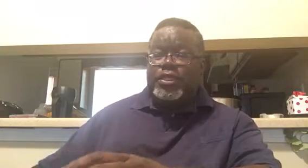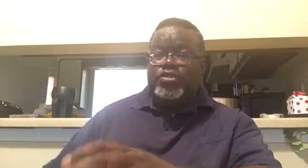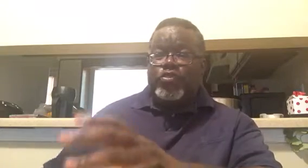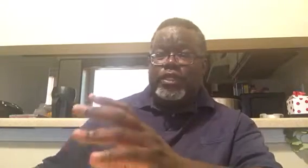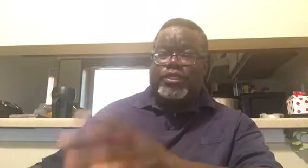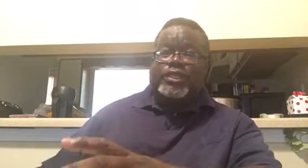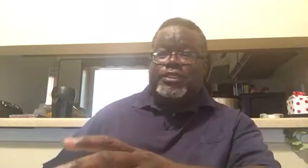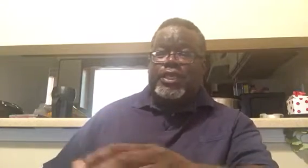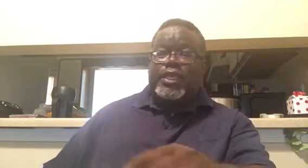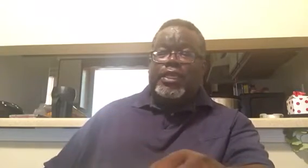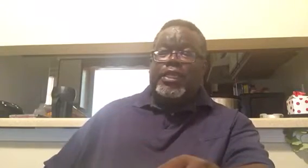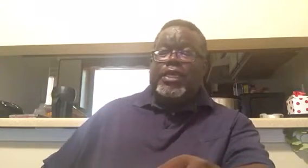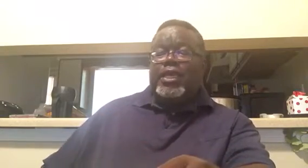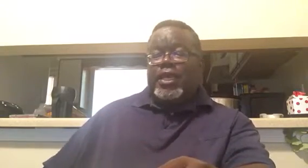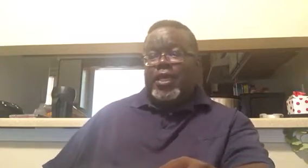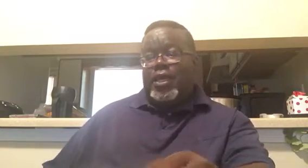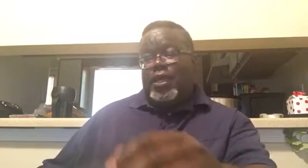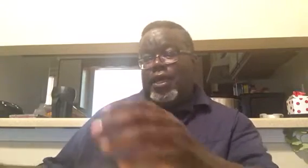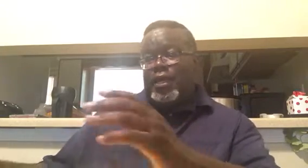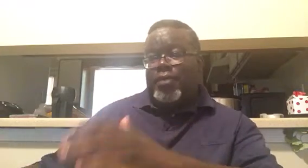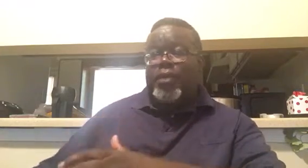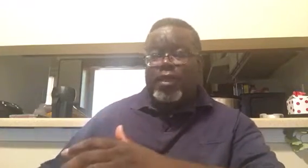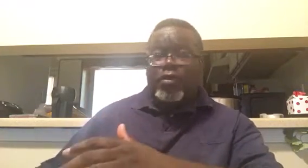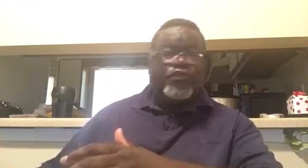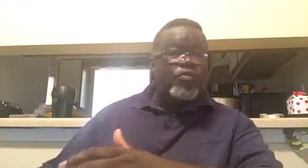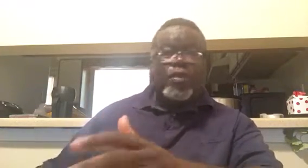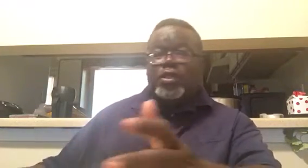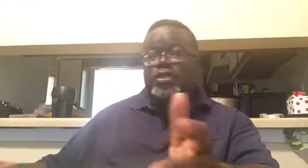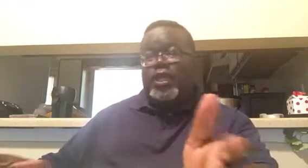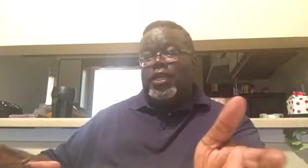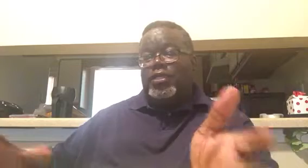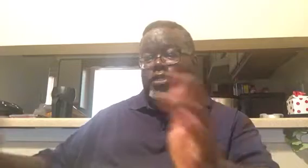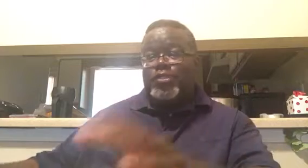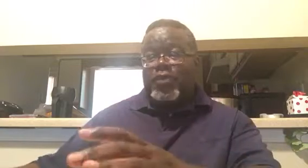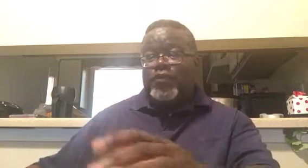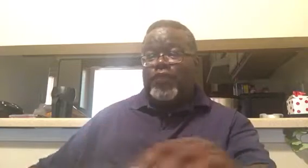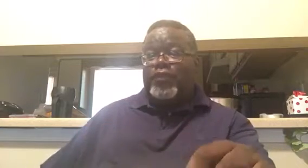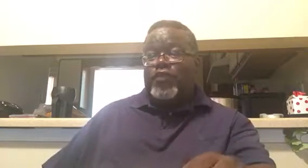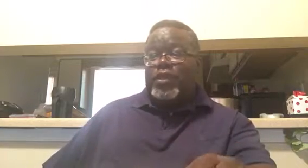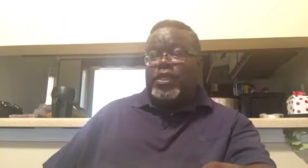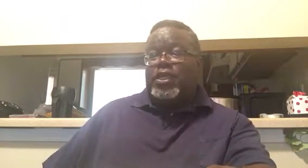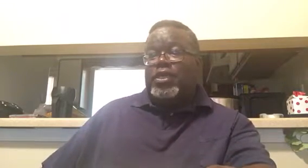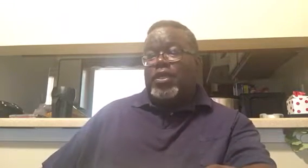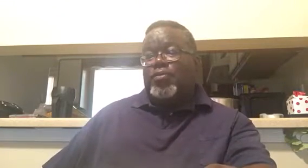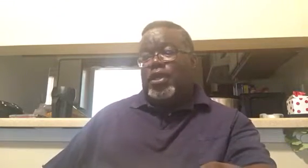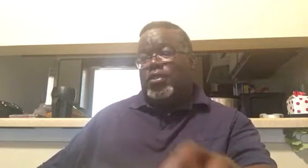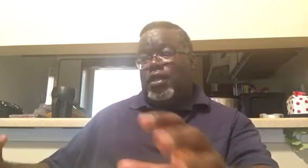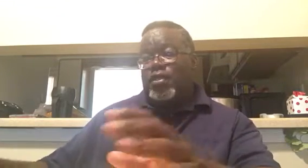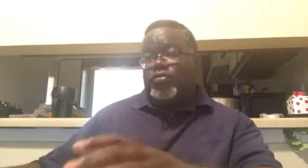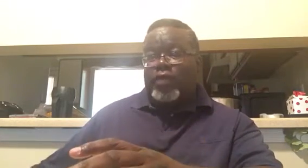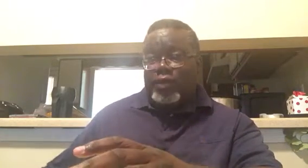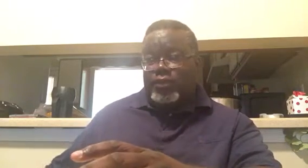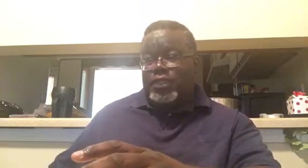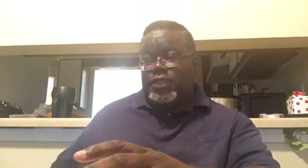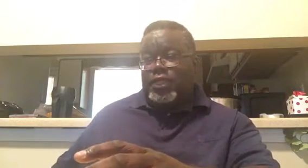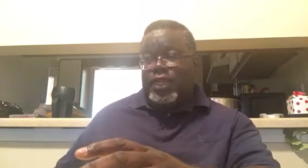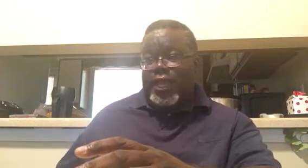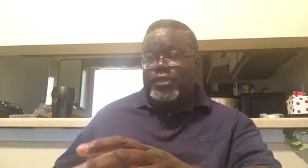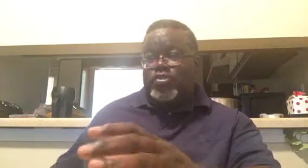in 2016. And I met her a few months later, and she's been faithfully coming throughout the last